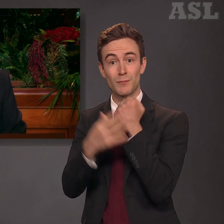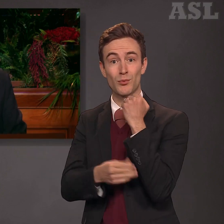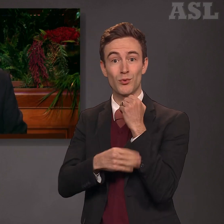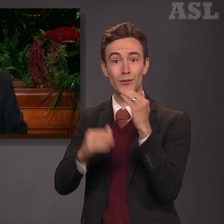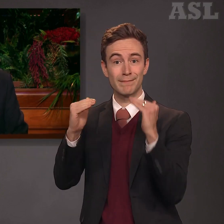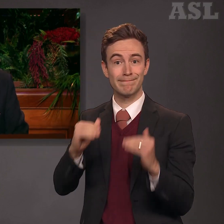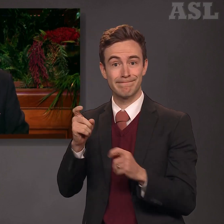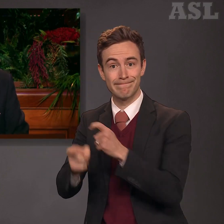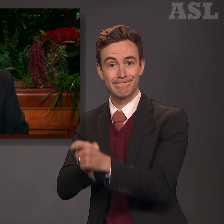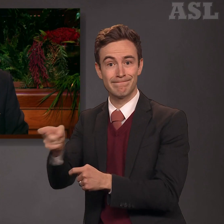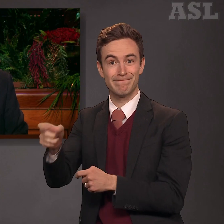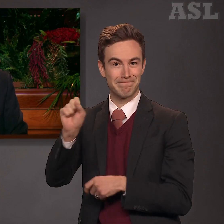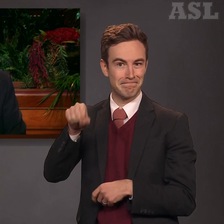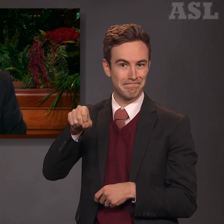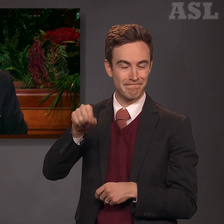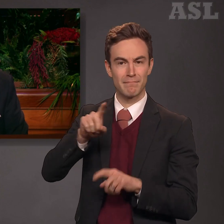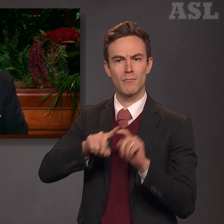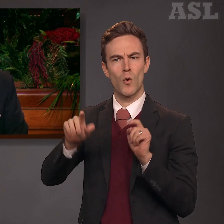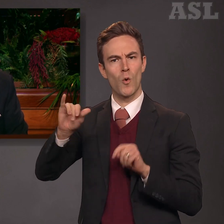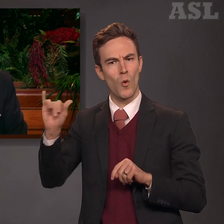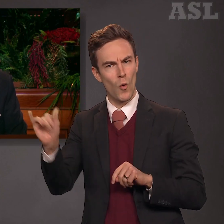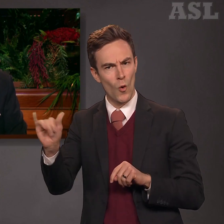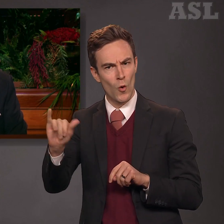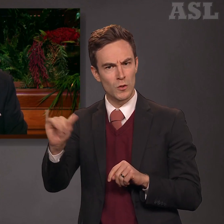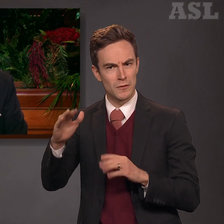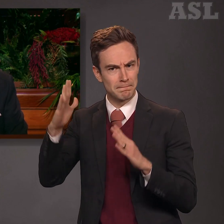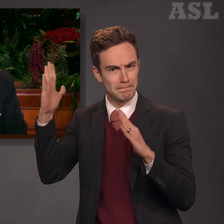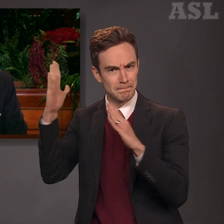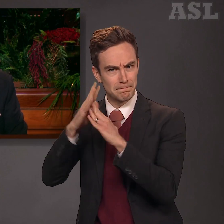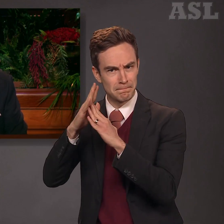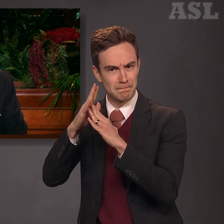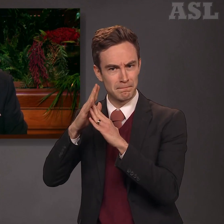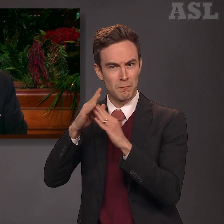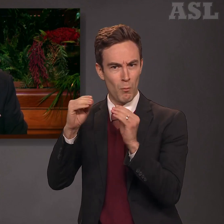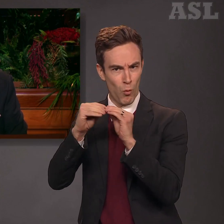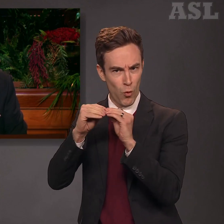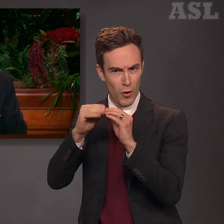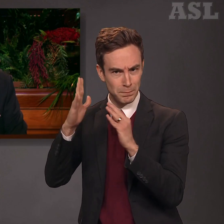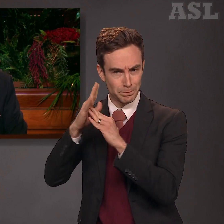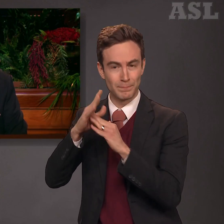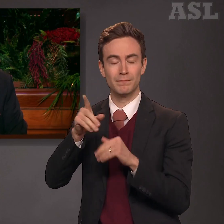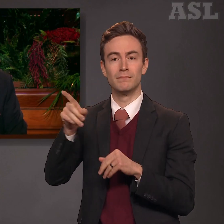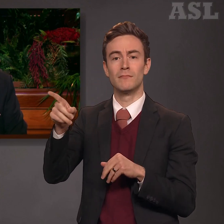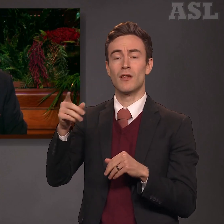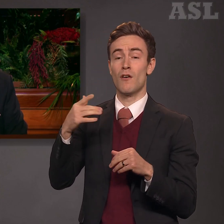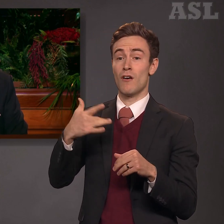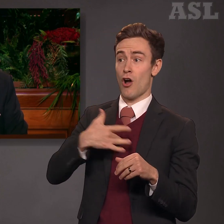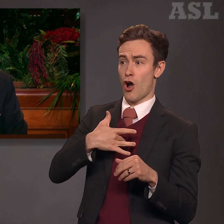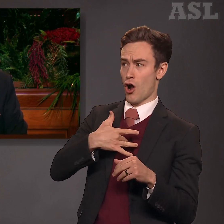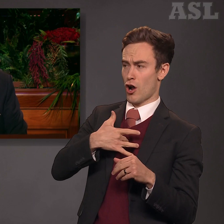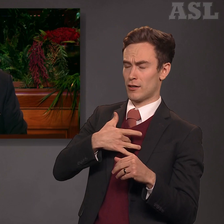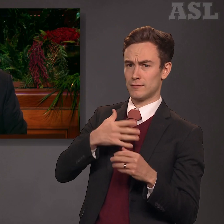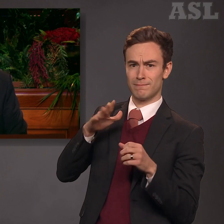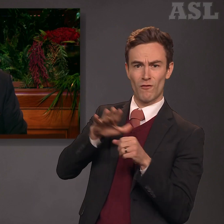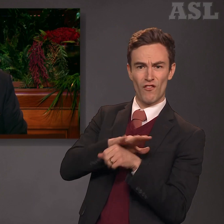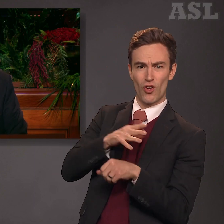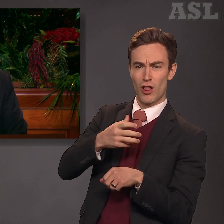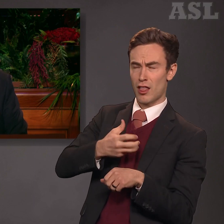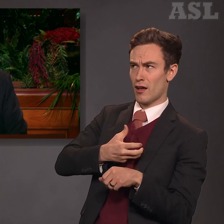but ultimately it is a story about wholehearted, unreserved devotion to